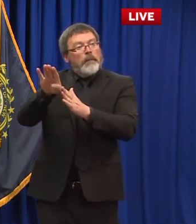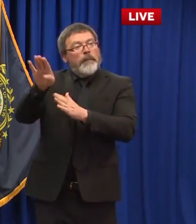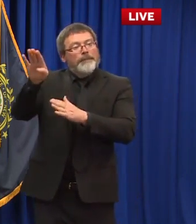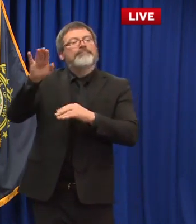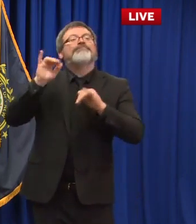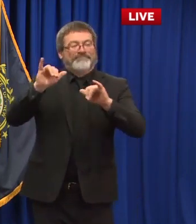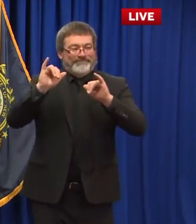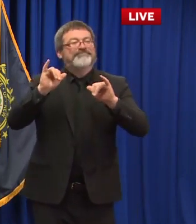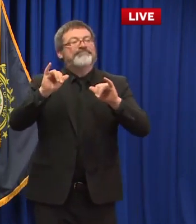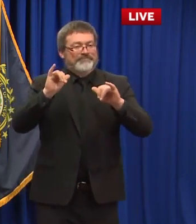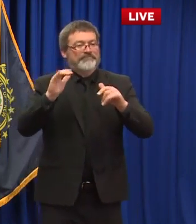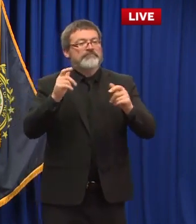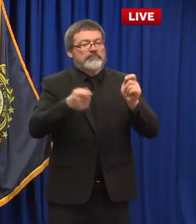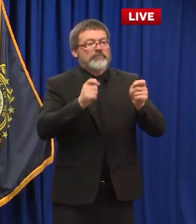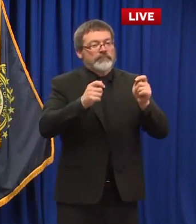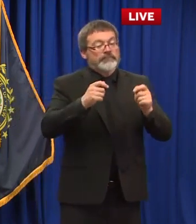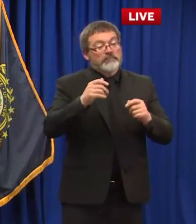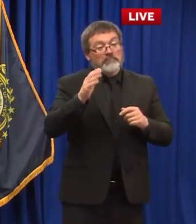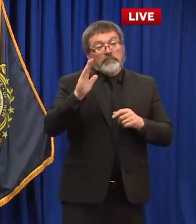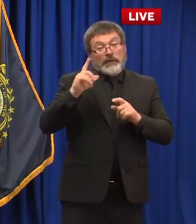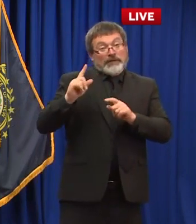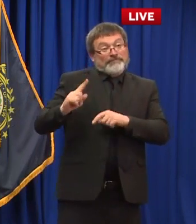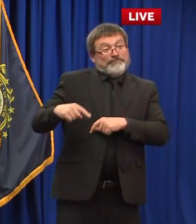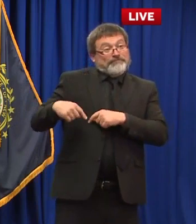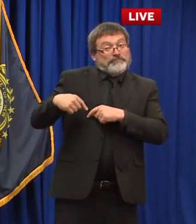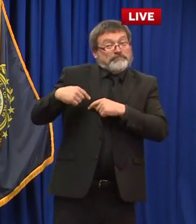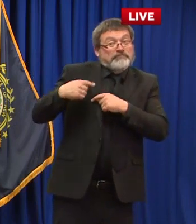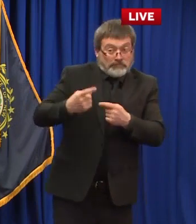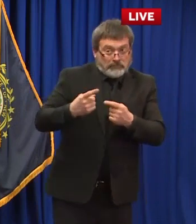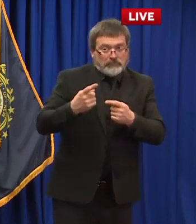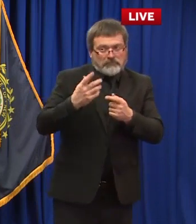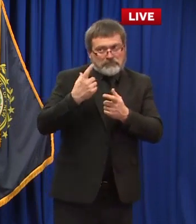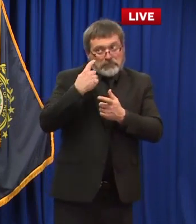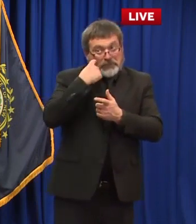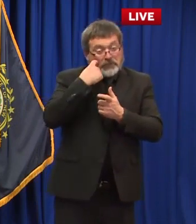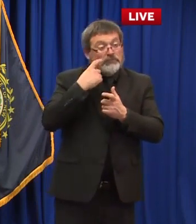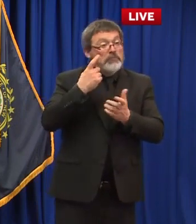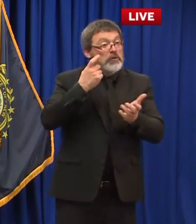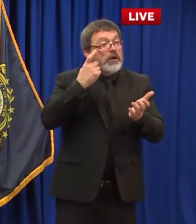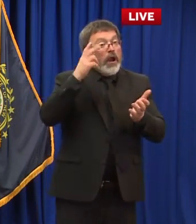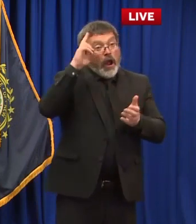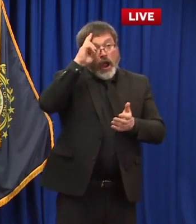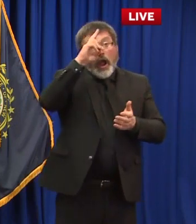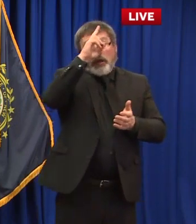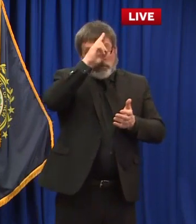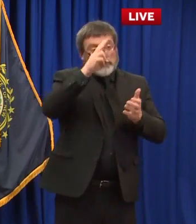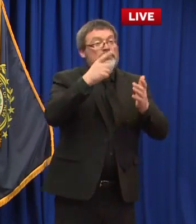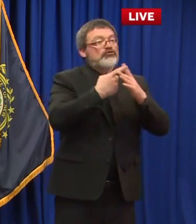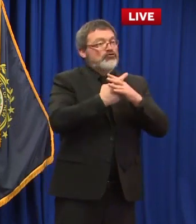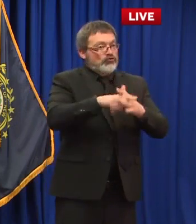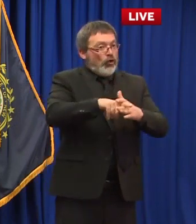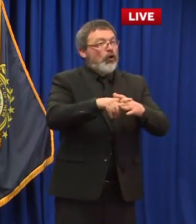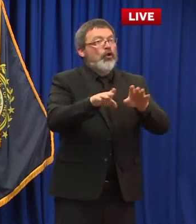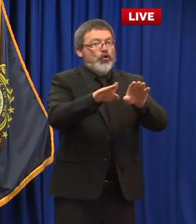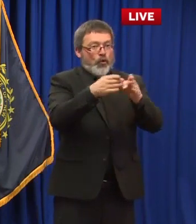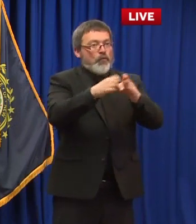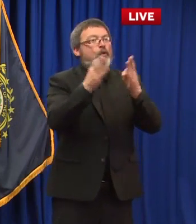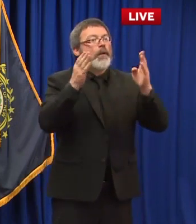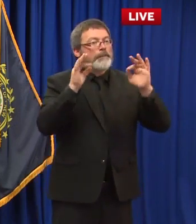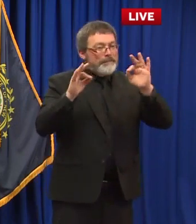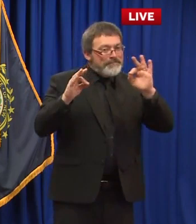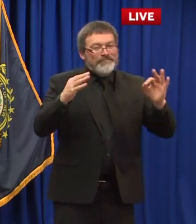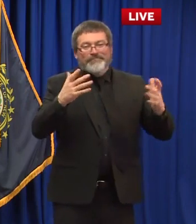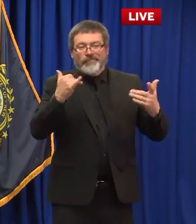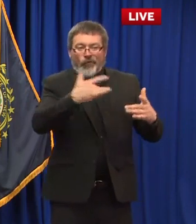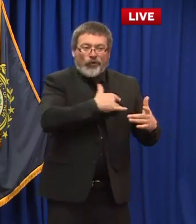still even though hospitals will take you in for surgery they're still not going um they're still choosing not to go in yet there's still some anxiety and some fear there and it's understandable